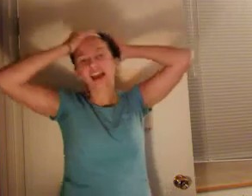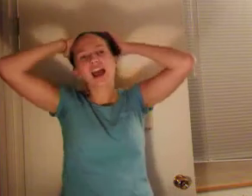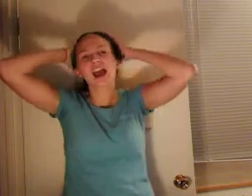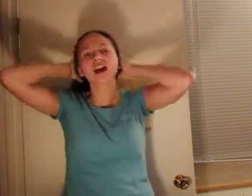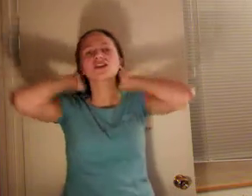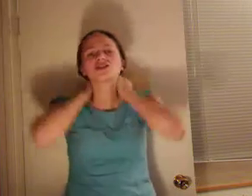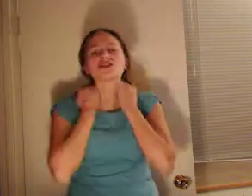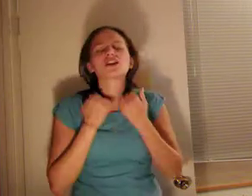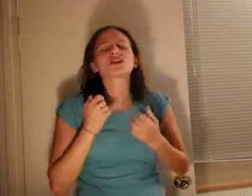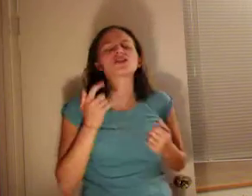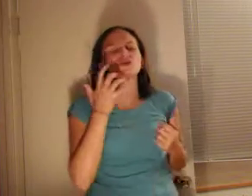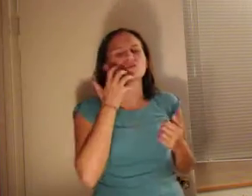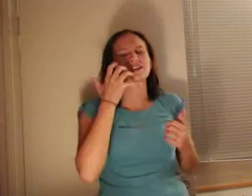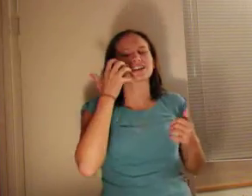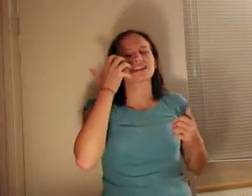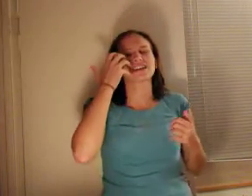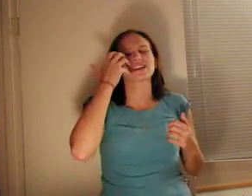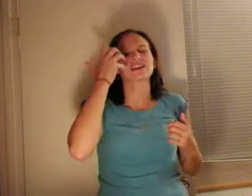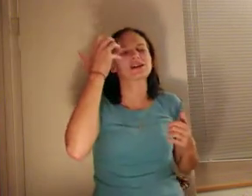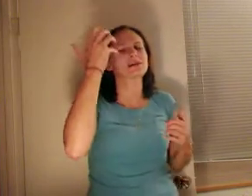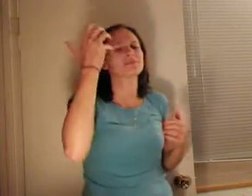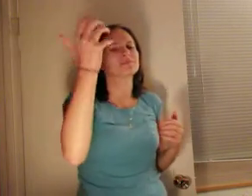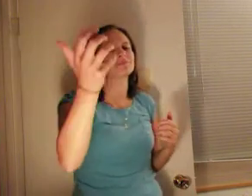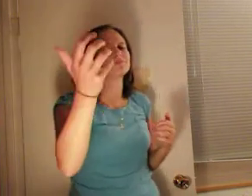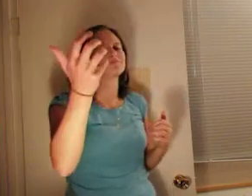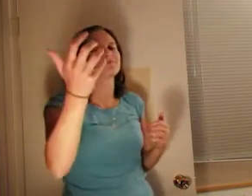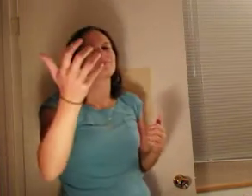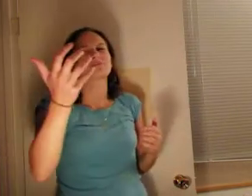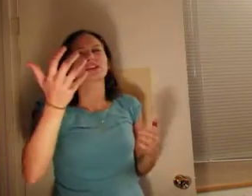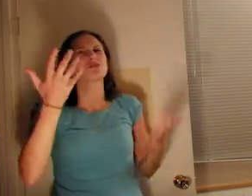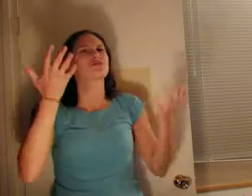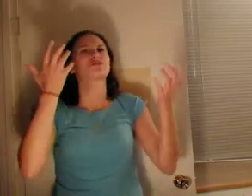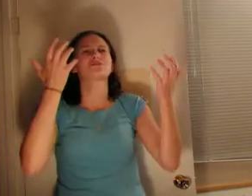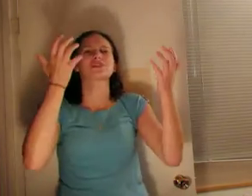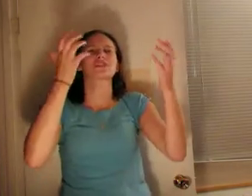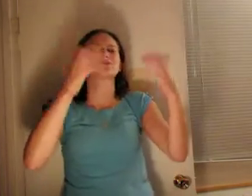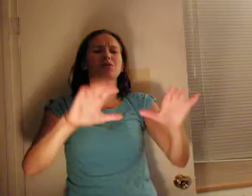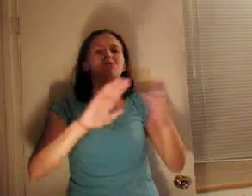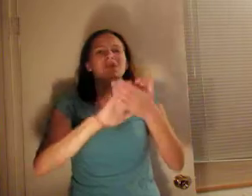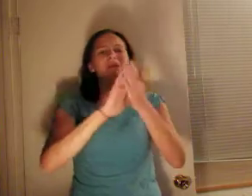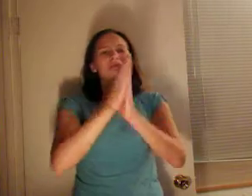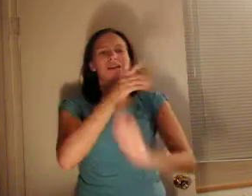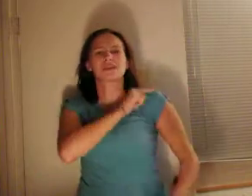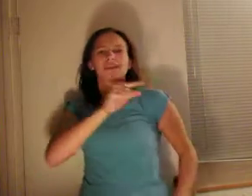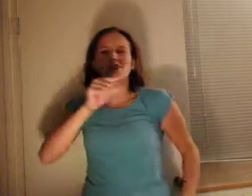she screams Unusual Be sweet